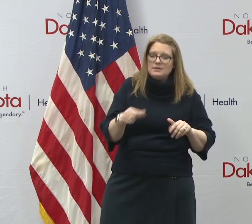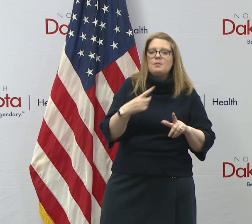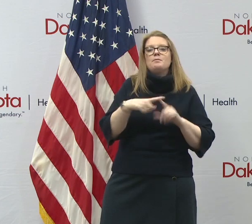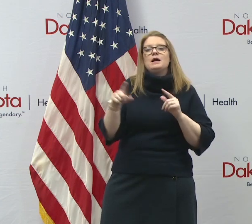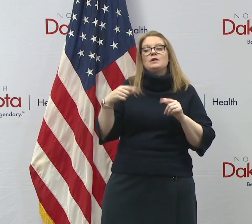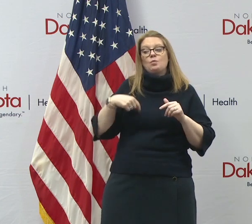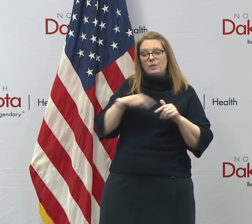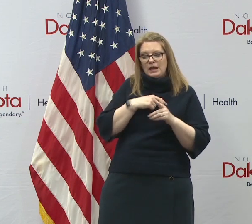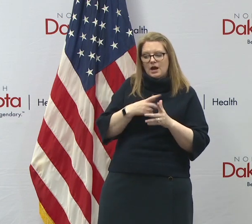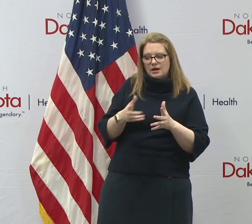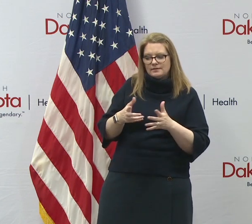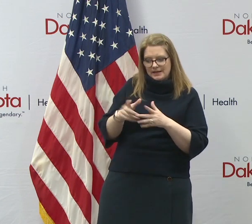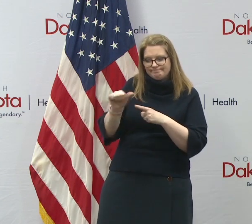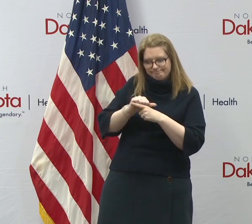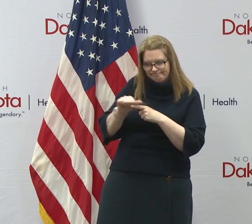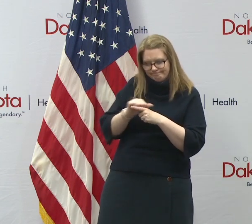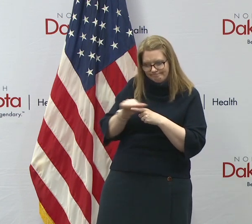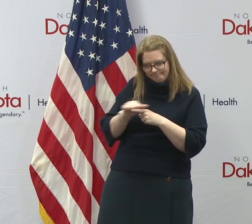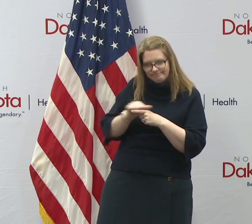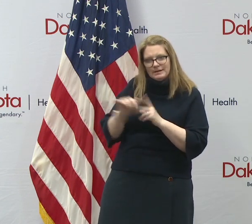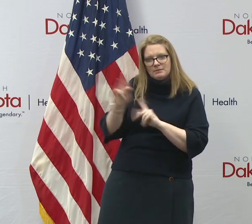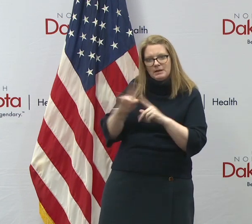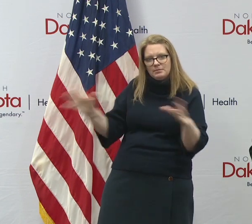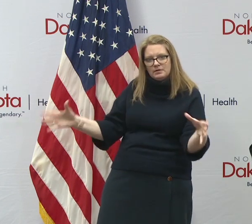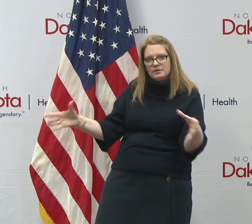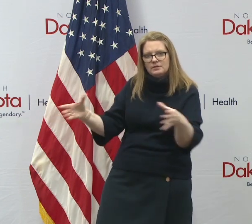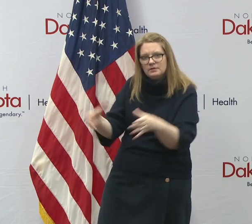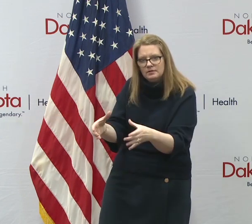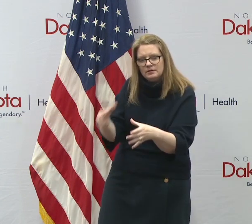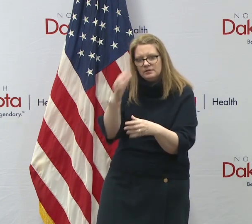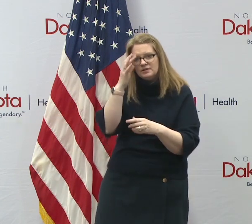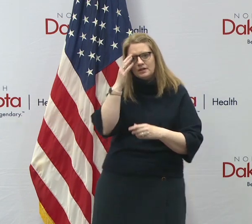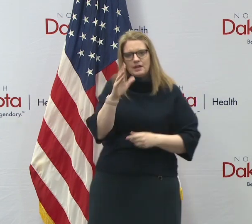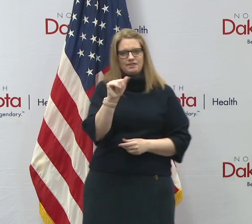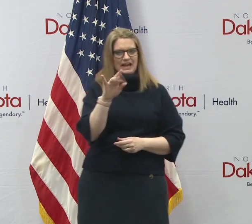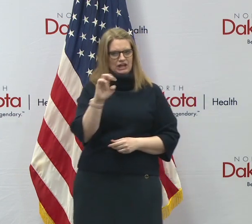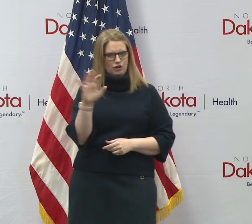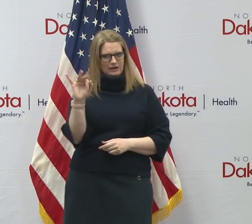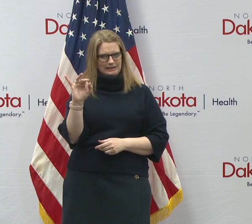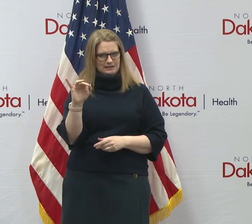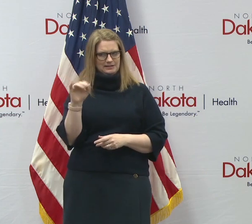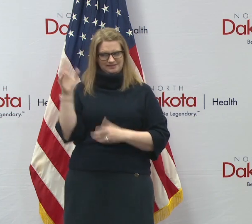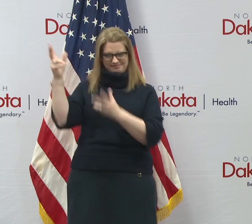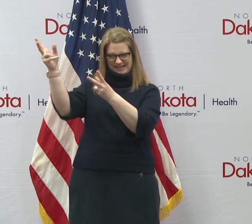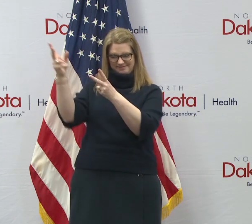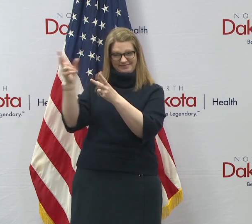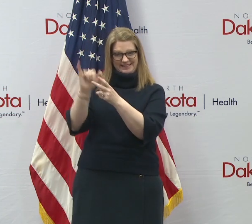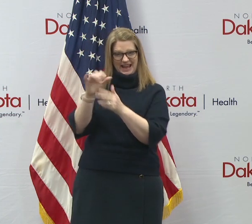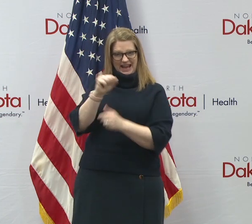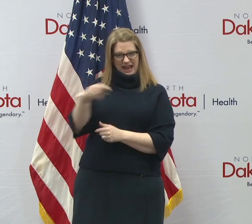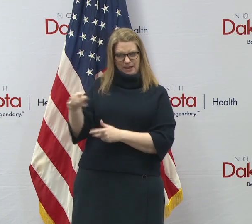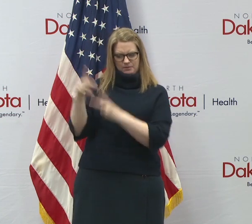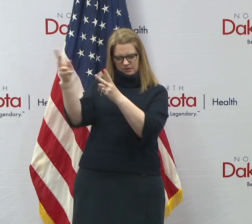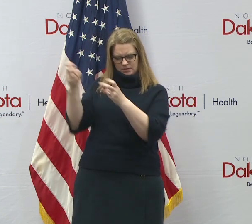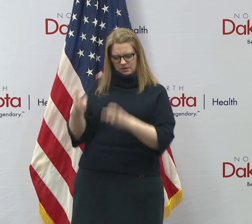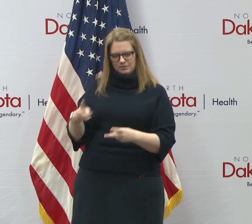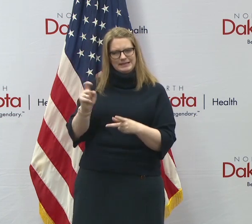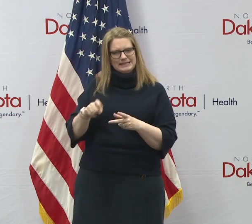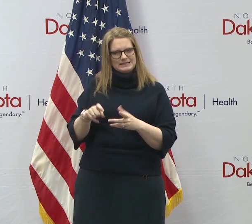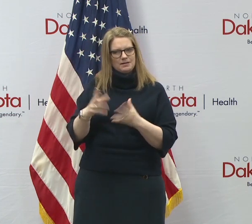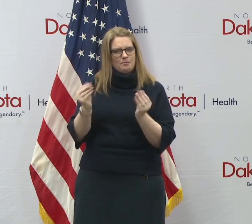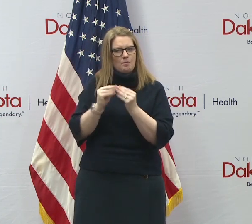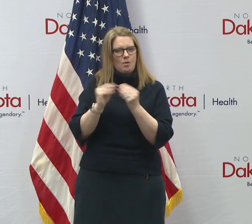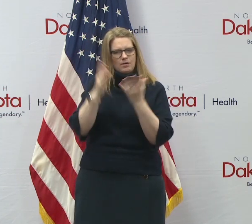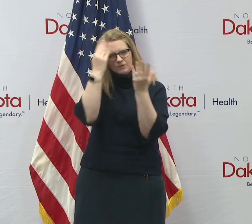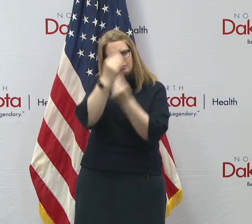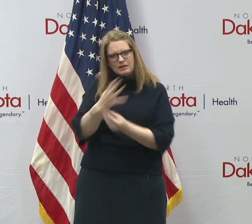again, part of it with the care 19 is we're trying to bring some automated data collection to that, to that practice. Cause this is one of